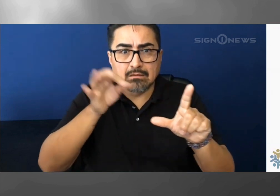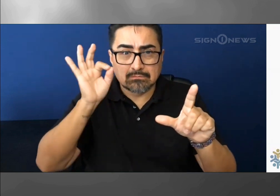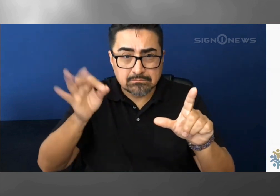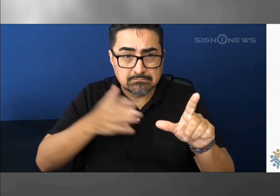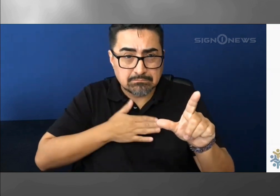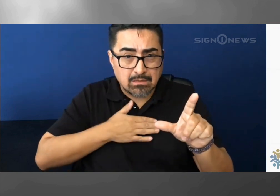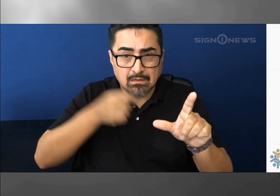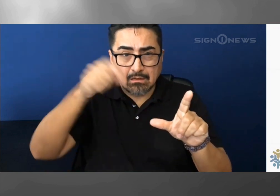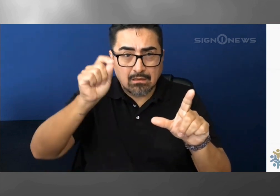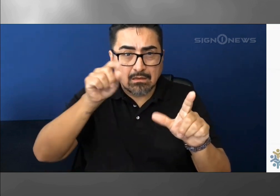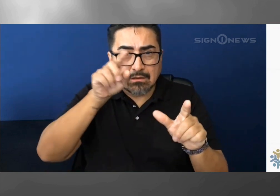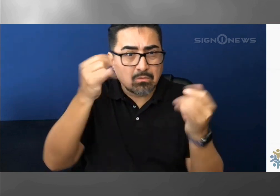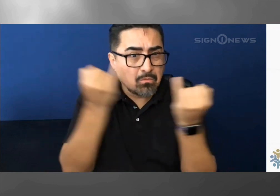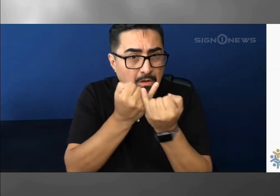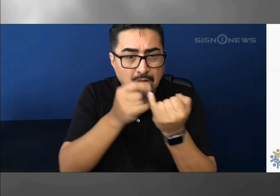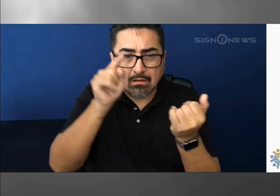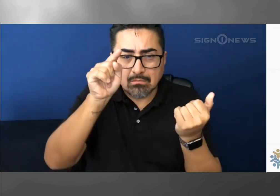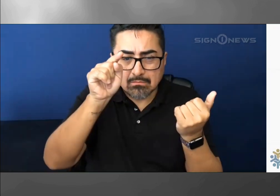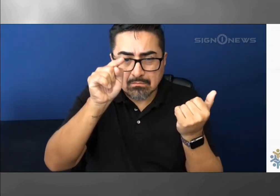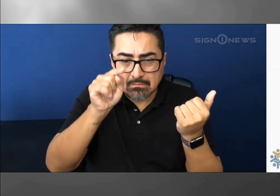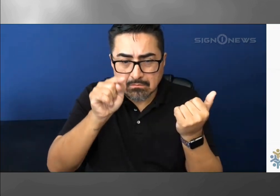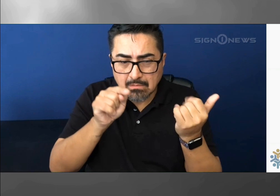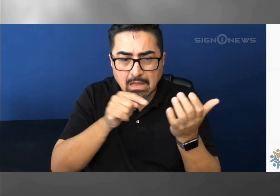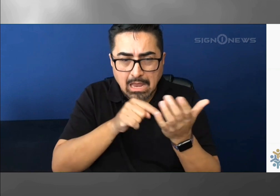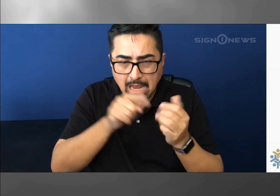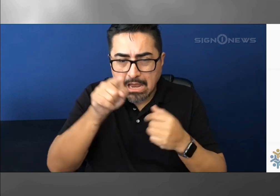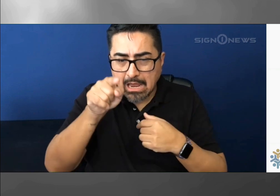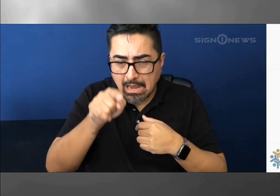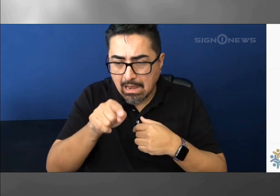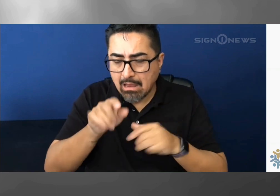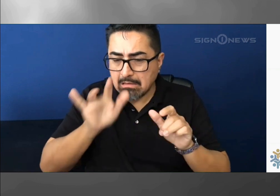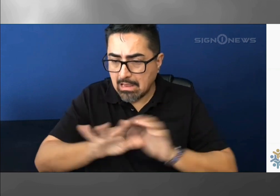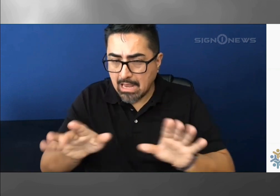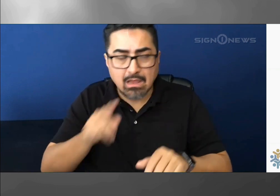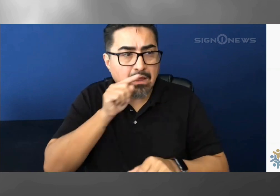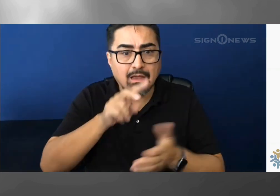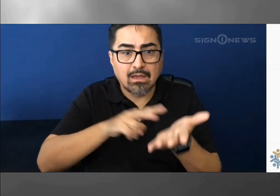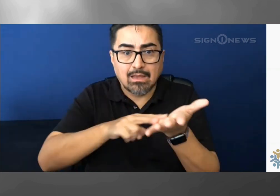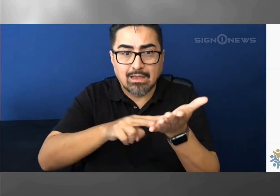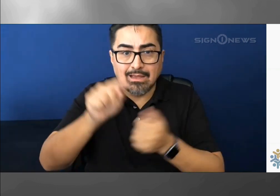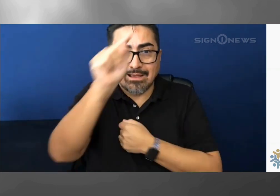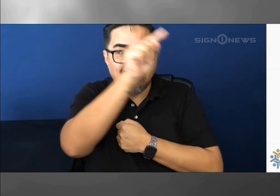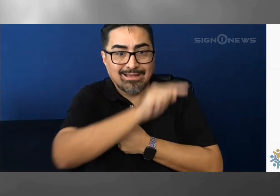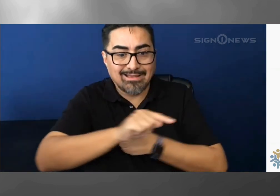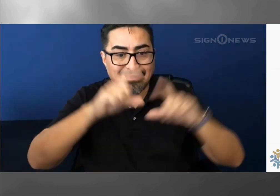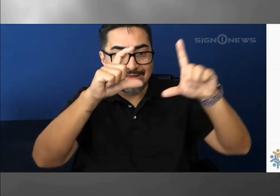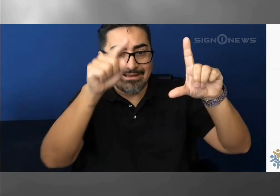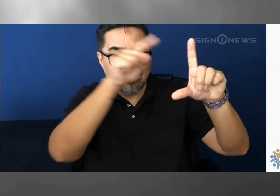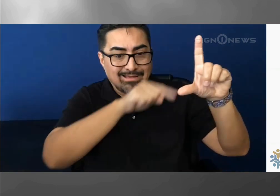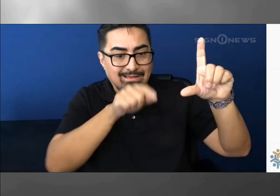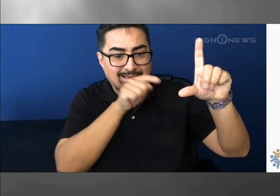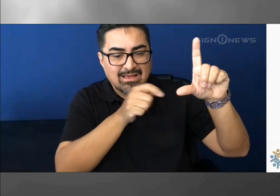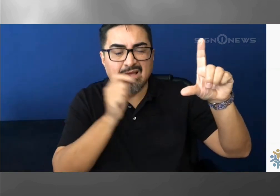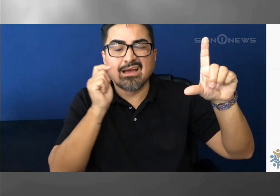zip code. Put this information in the spaces provided, then click register,